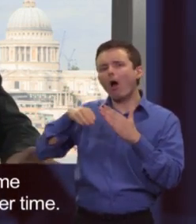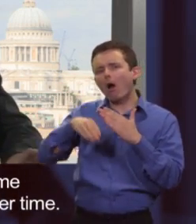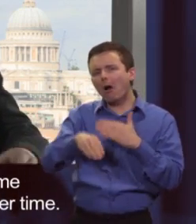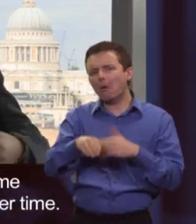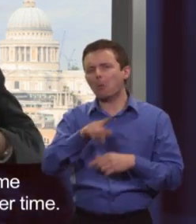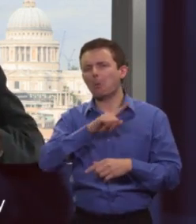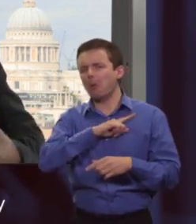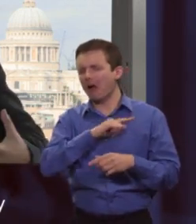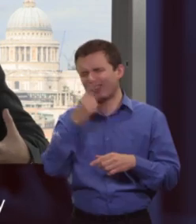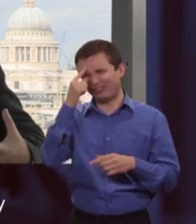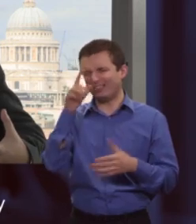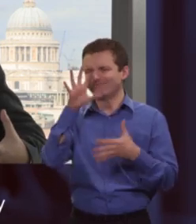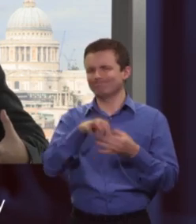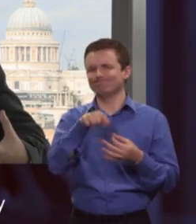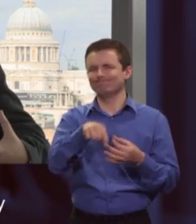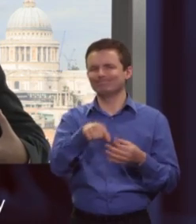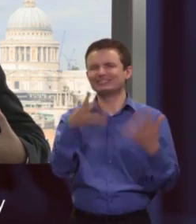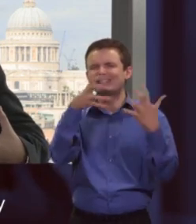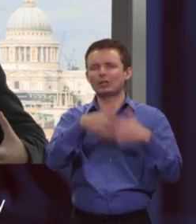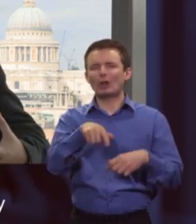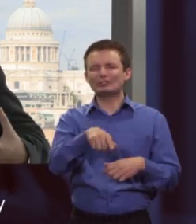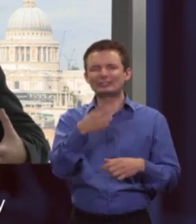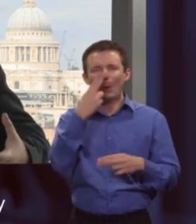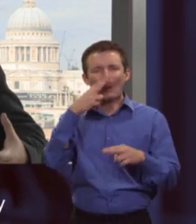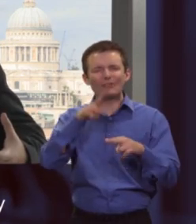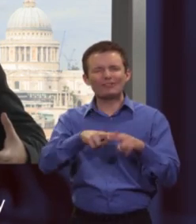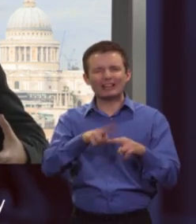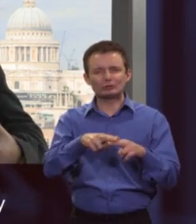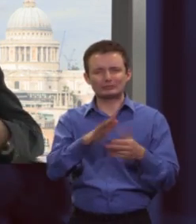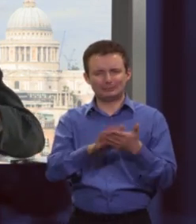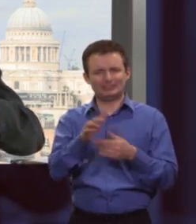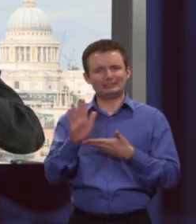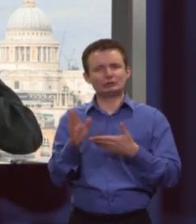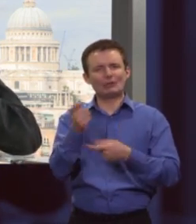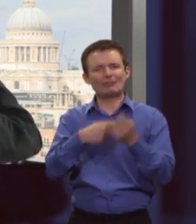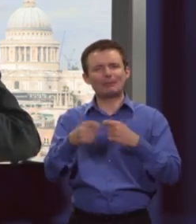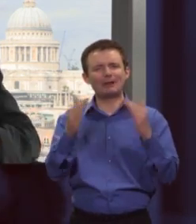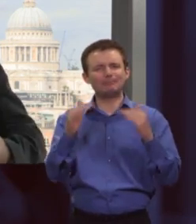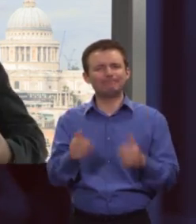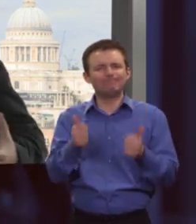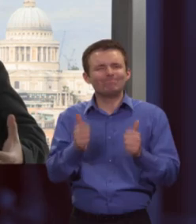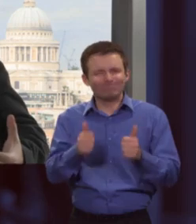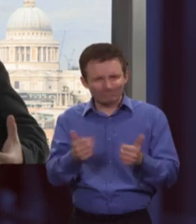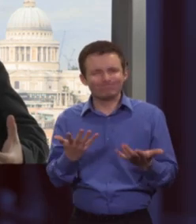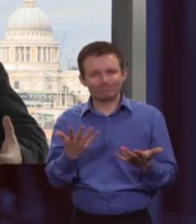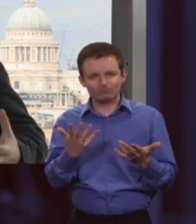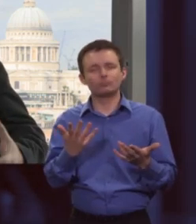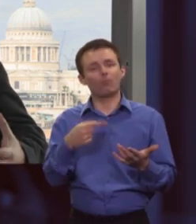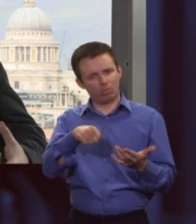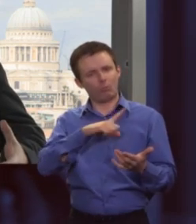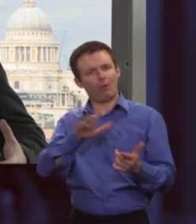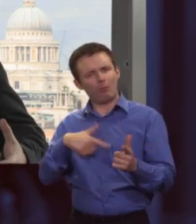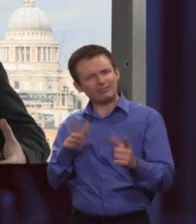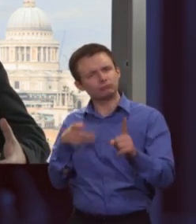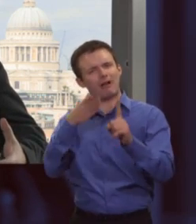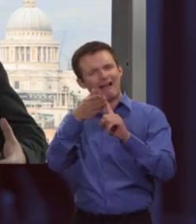over time. We think that's largely because it uses a technology and it uses kit that's somewhat out of date. It makes